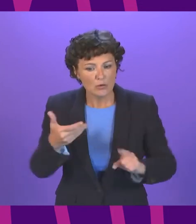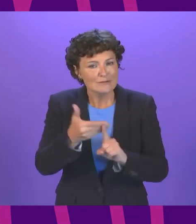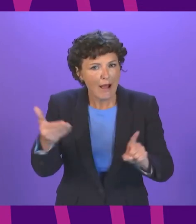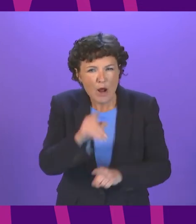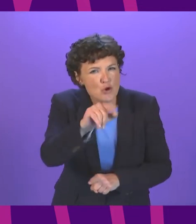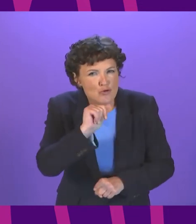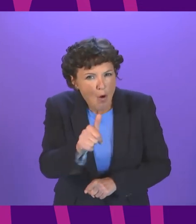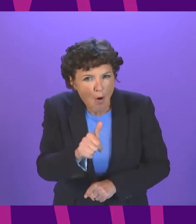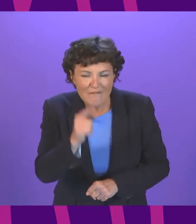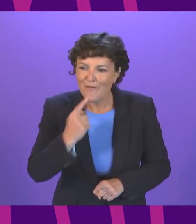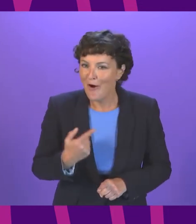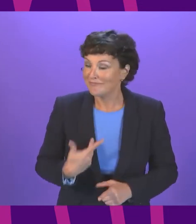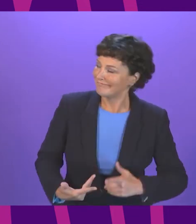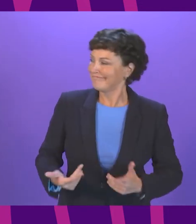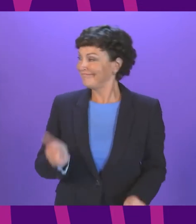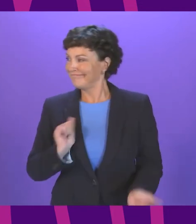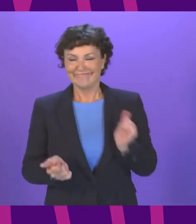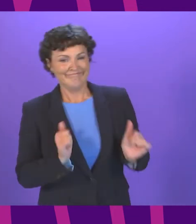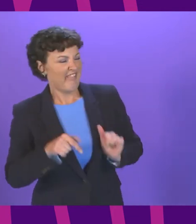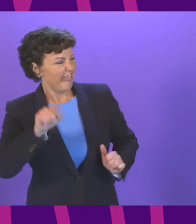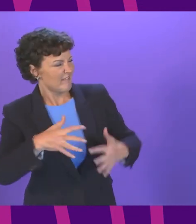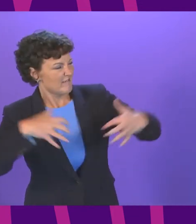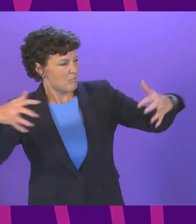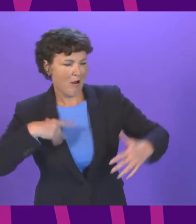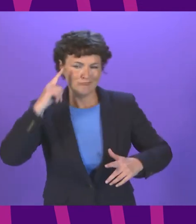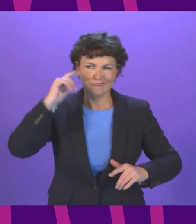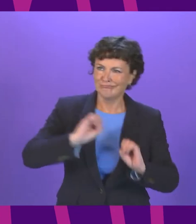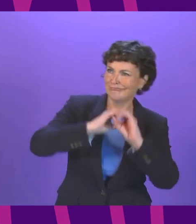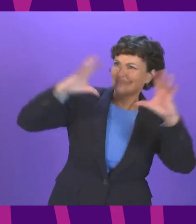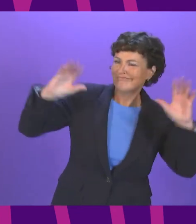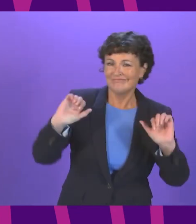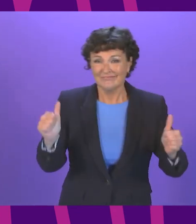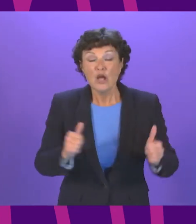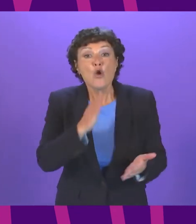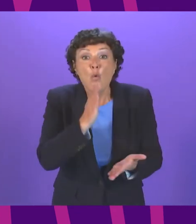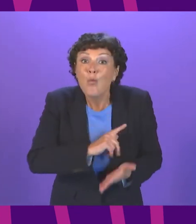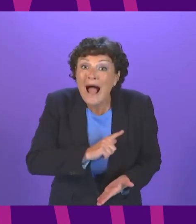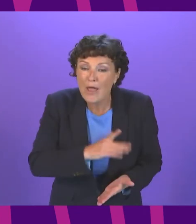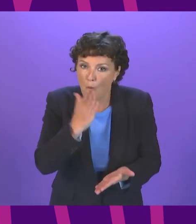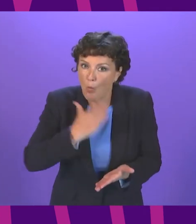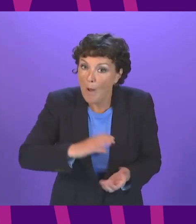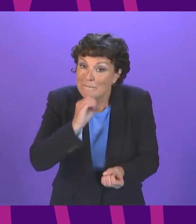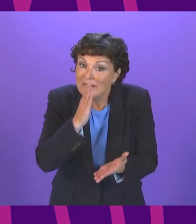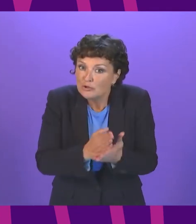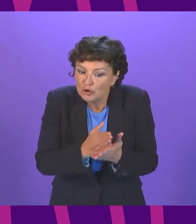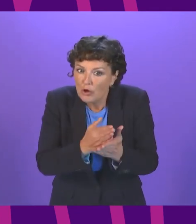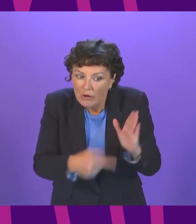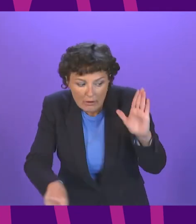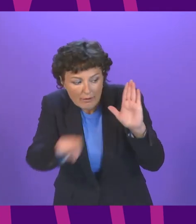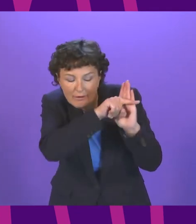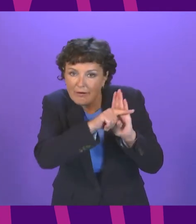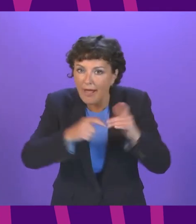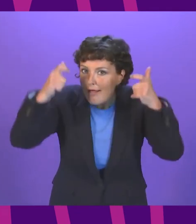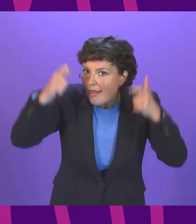release it wasn't so we could say yes this parliament is thinking big it was to set legal targets for this parliament to act